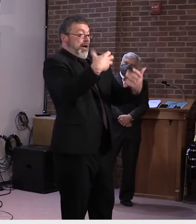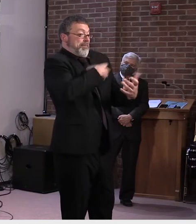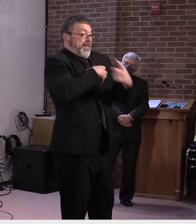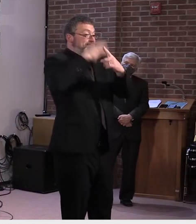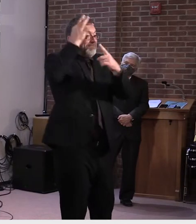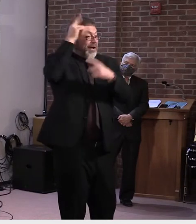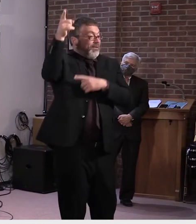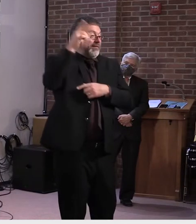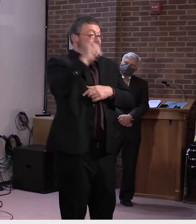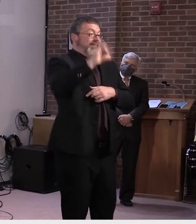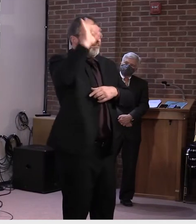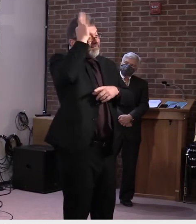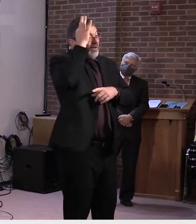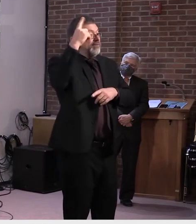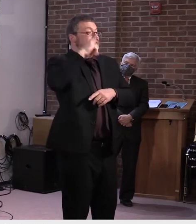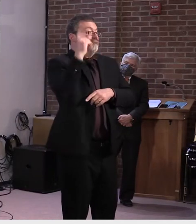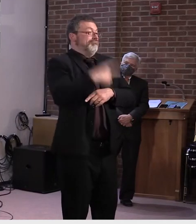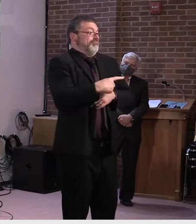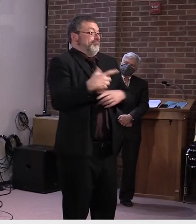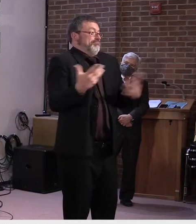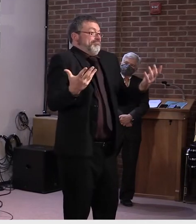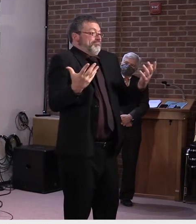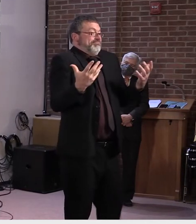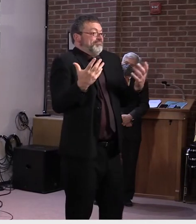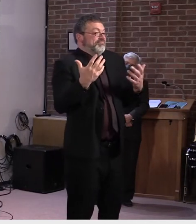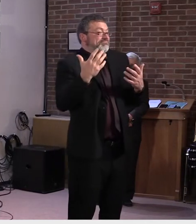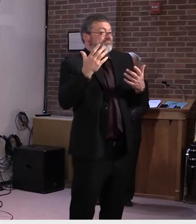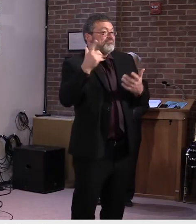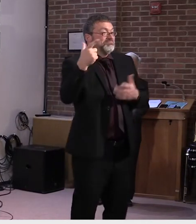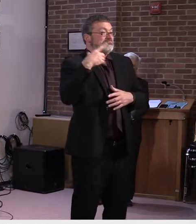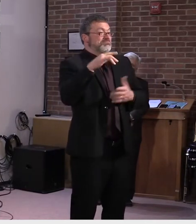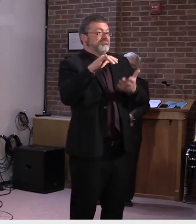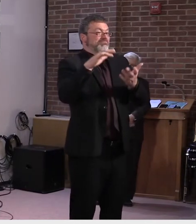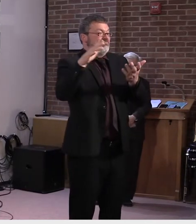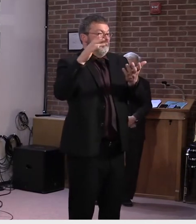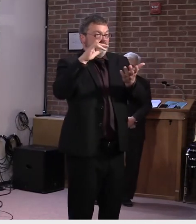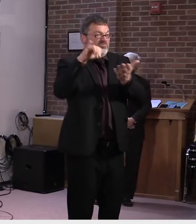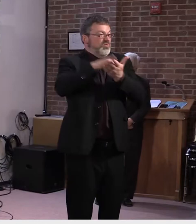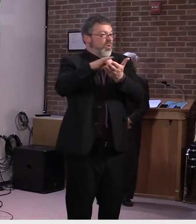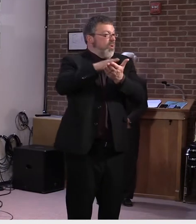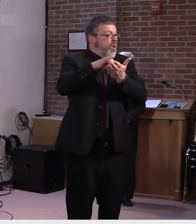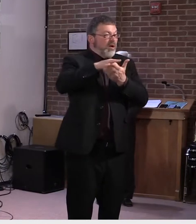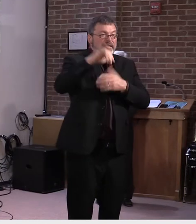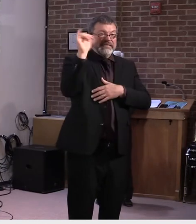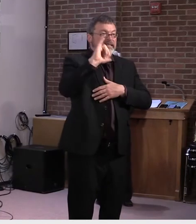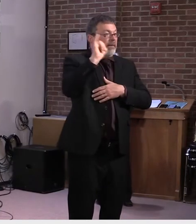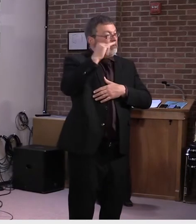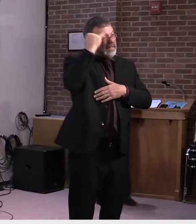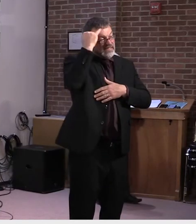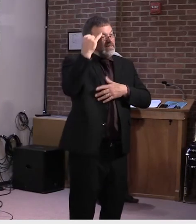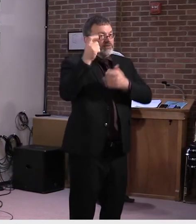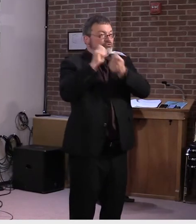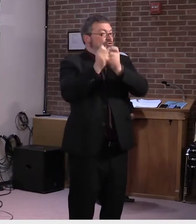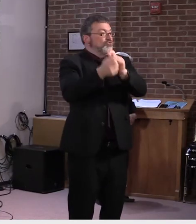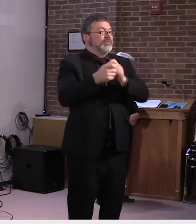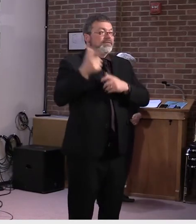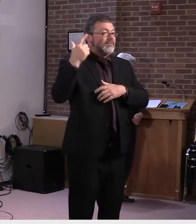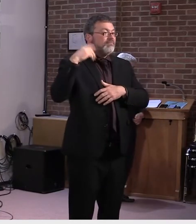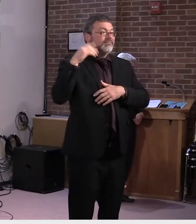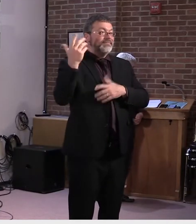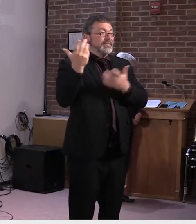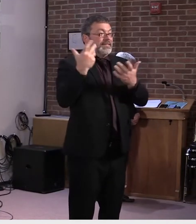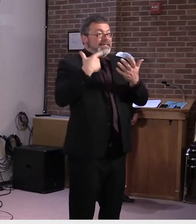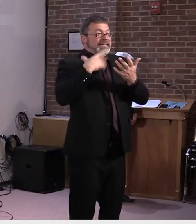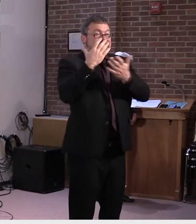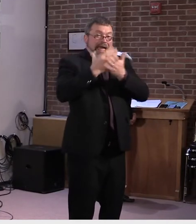this for as long as they could as well. We did. Uh, we were able to negotiate, uh, a little bit of an agreement with them, uh, where we're not